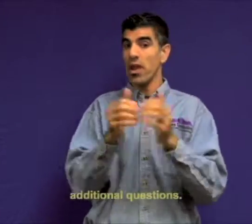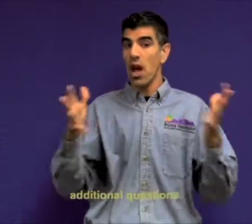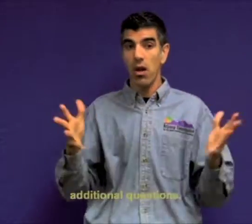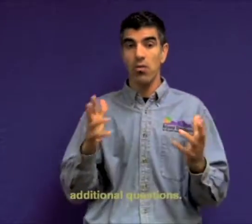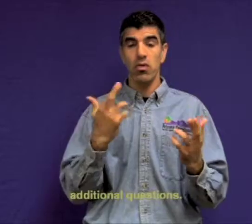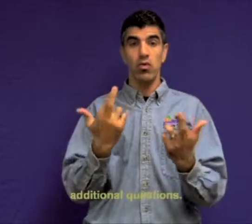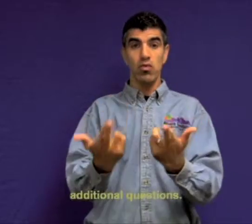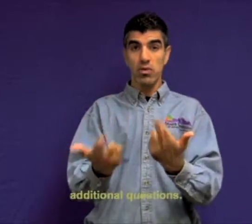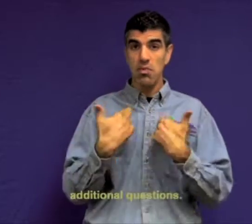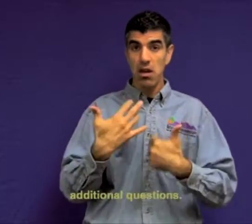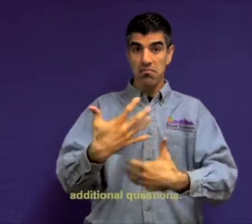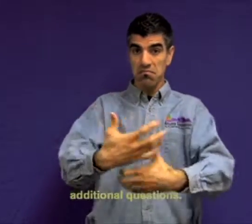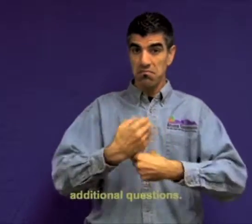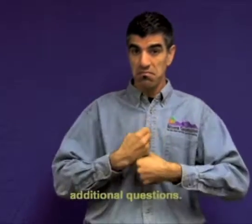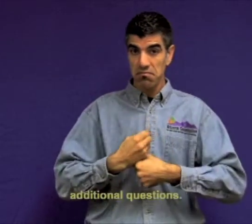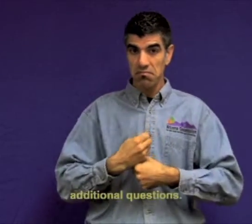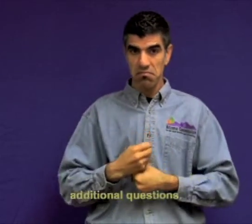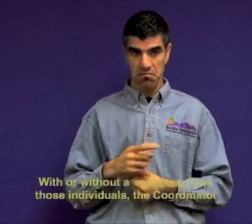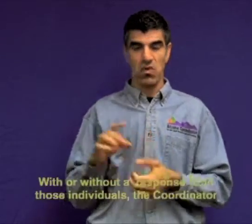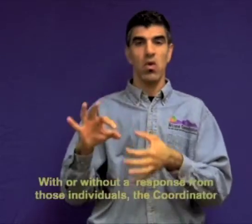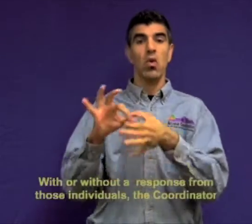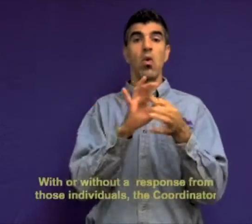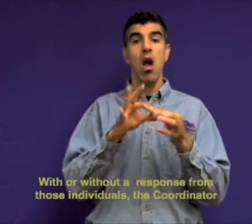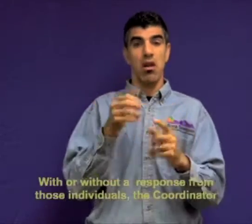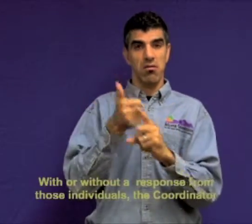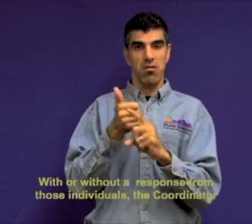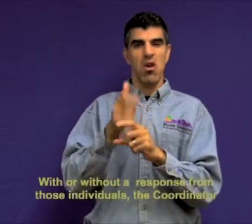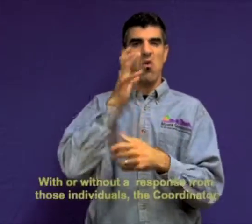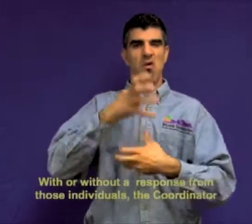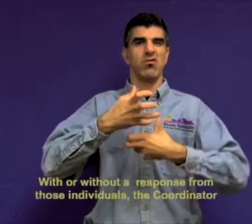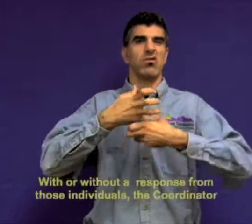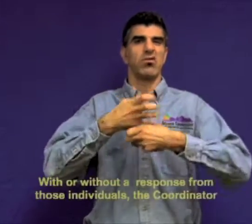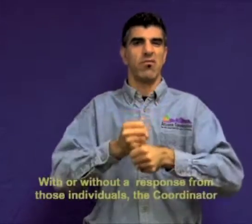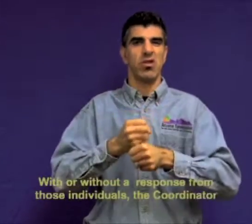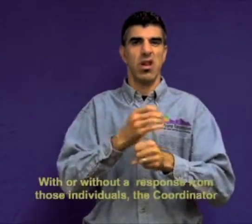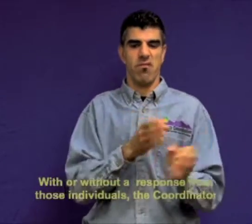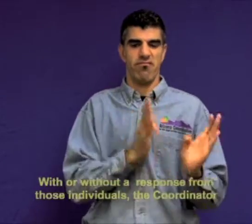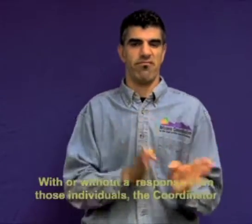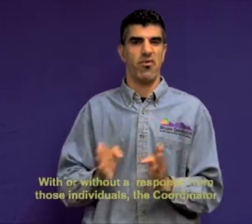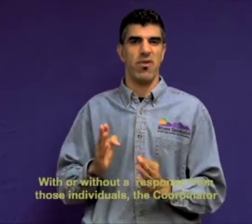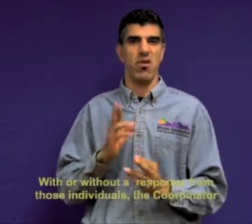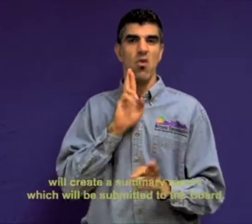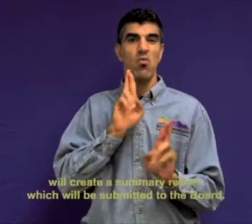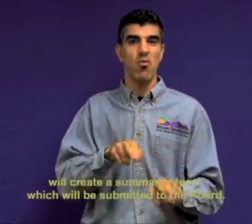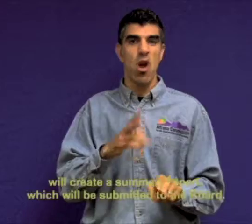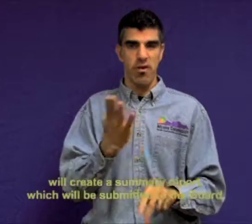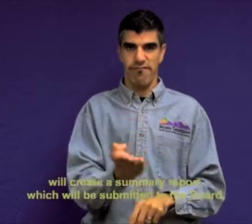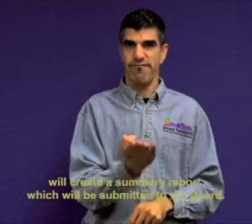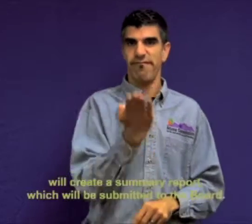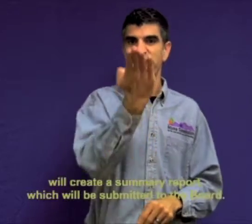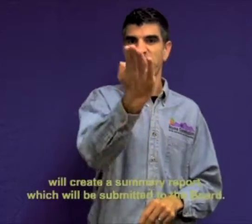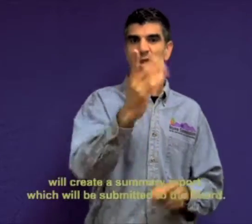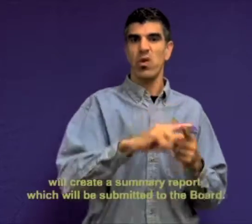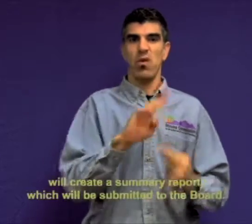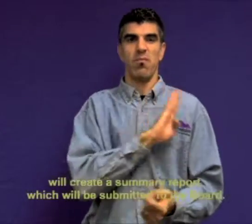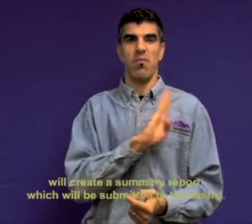With or without a response from those individuals, the coordinator will create a summary report which will be submitted to the board.